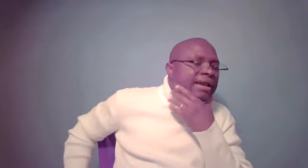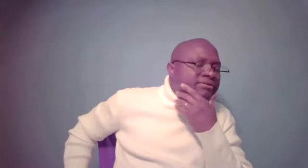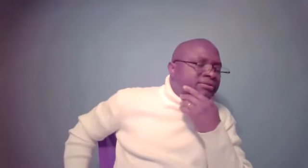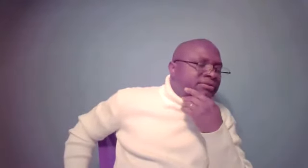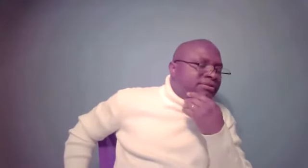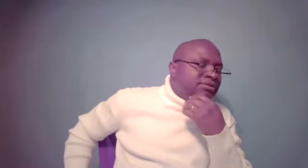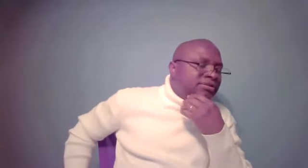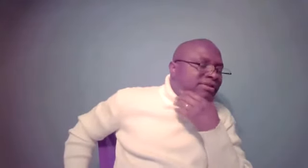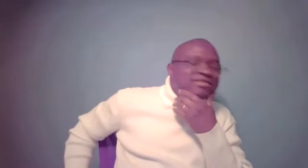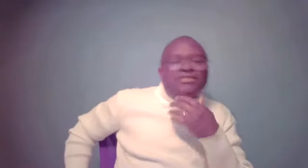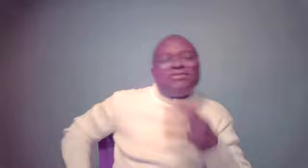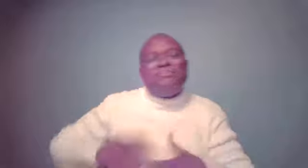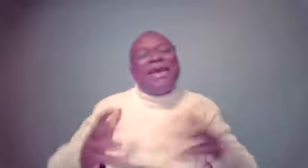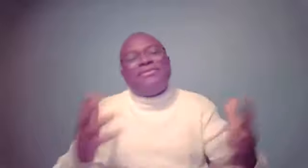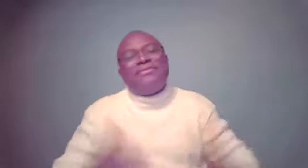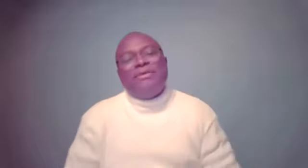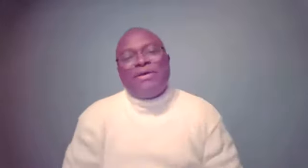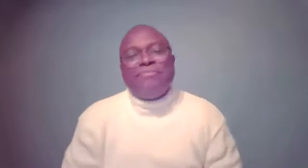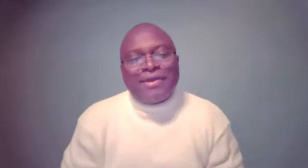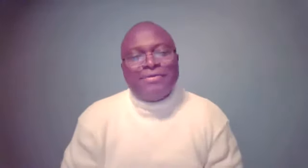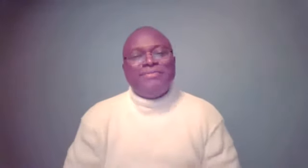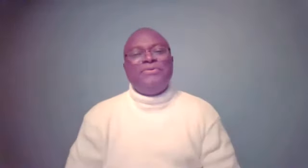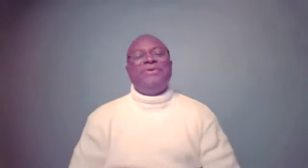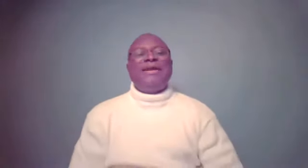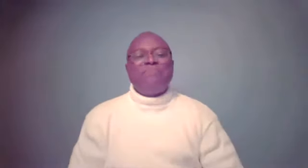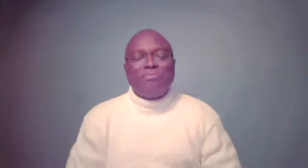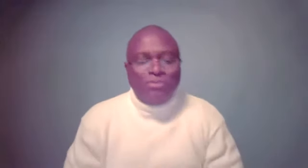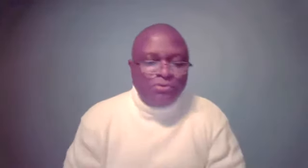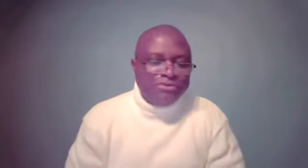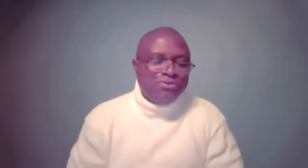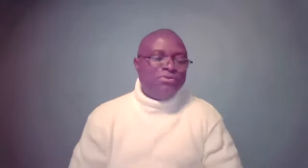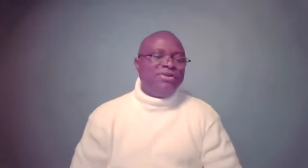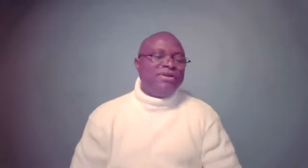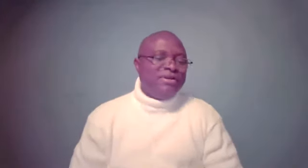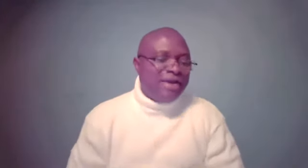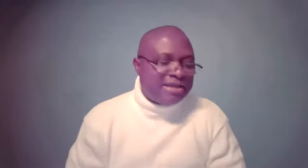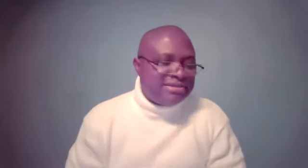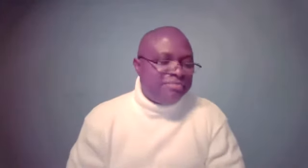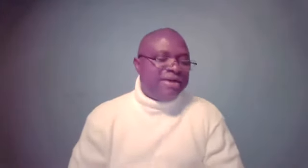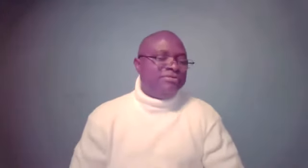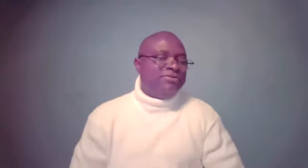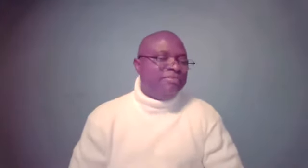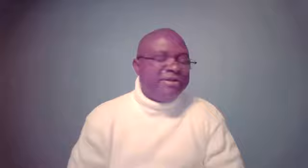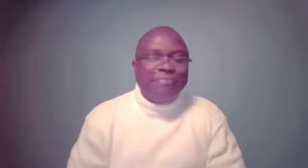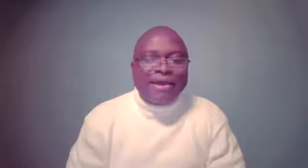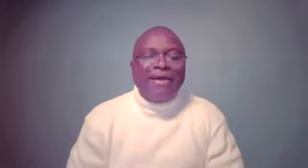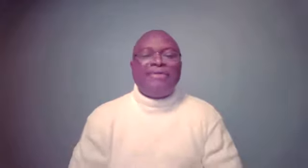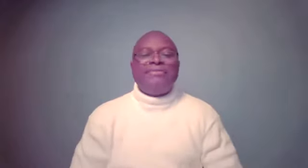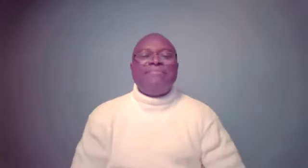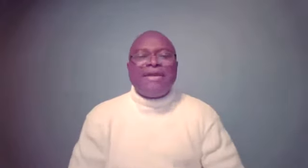And there's this debate about Rebecca. You know, a lot of people, when you ask them about, you know, about Rebecca, they